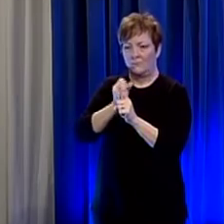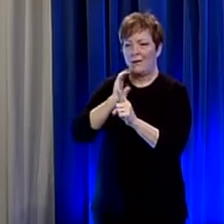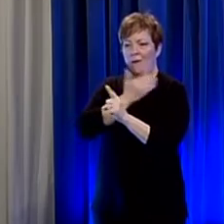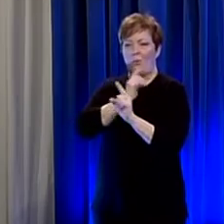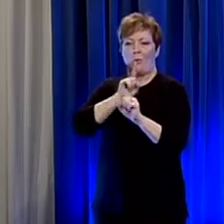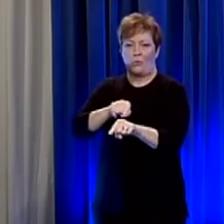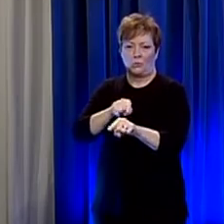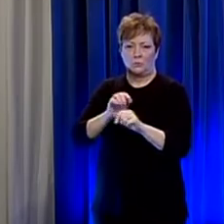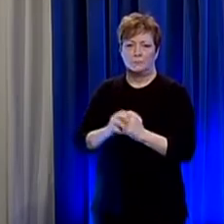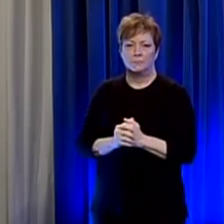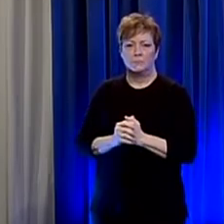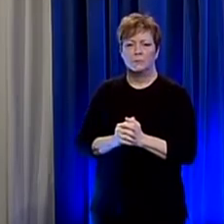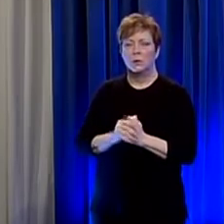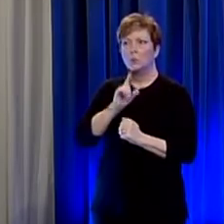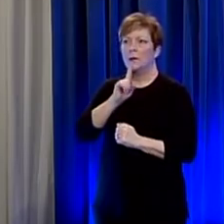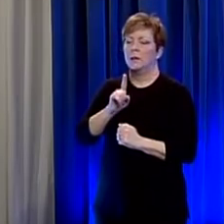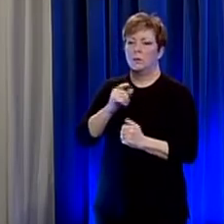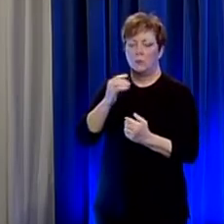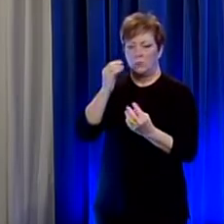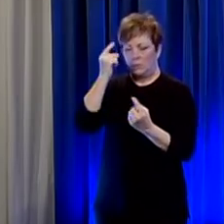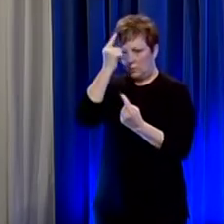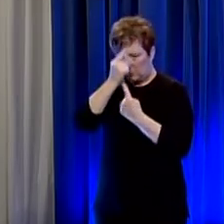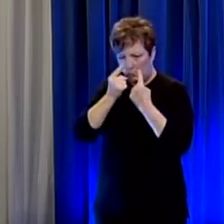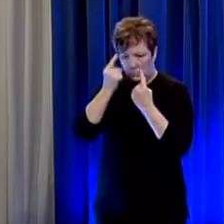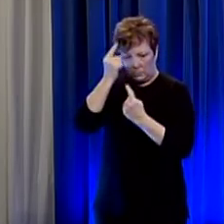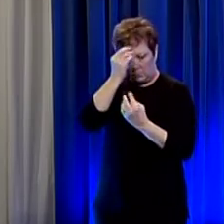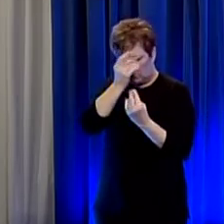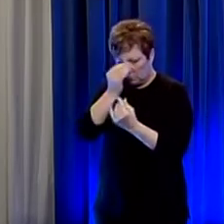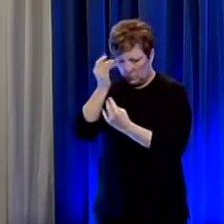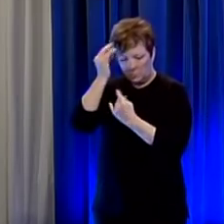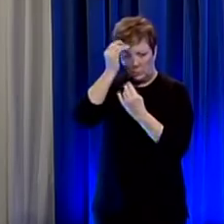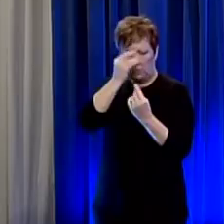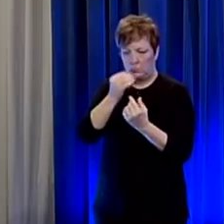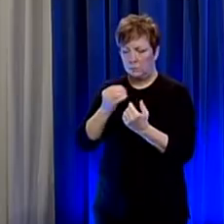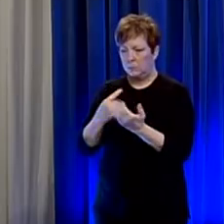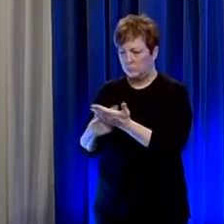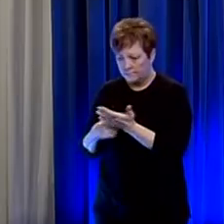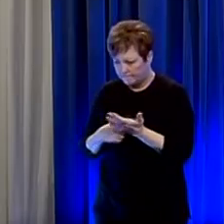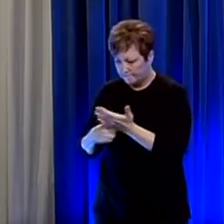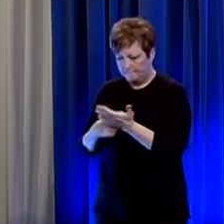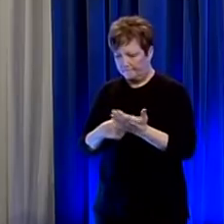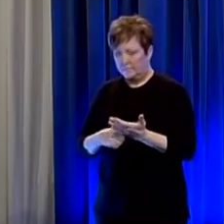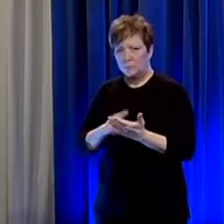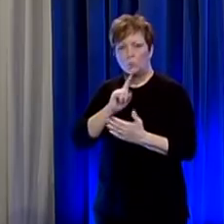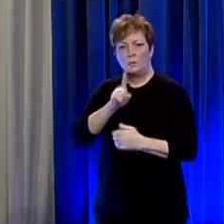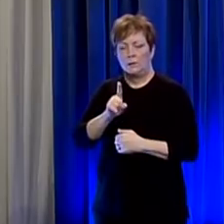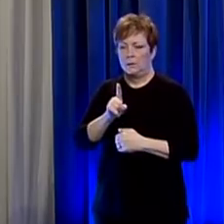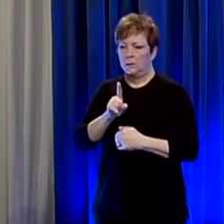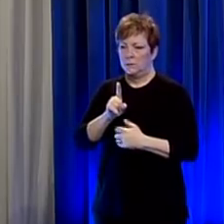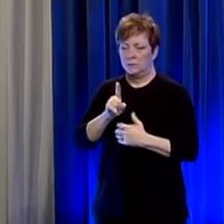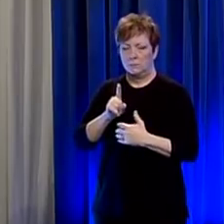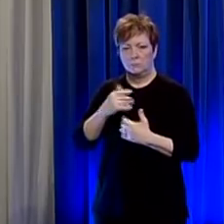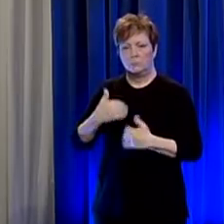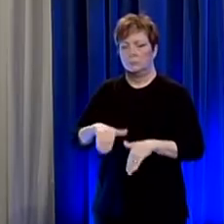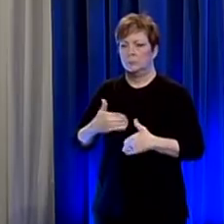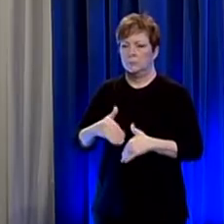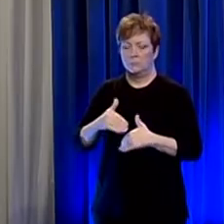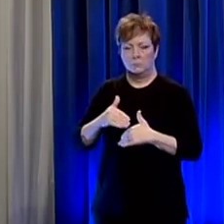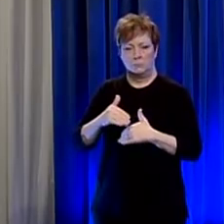a lot of time really agonizing to be honest over these issues because they really do affect people and we get that